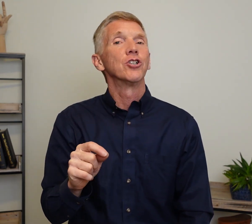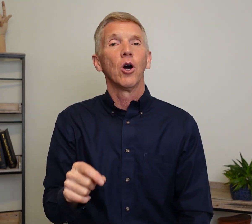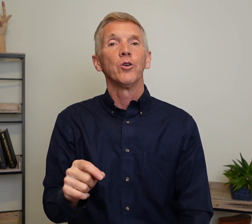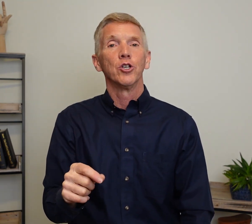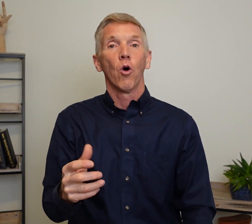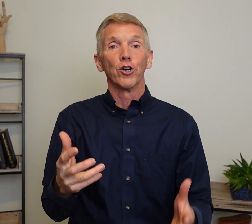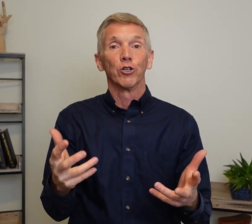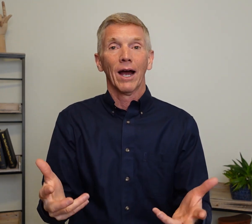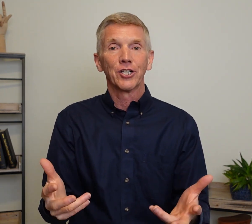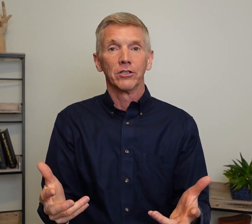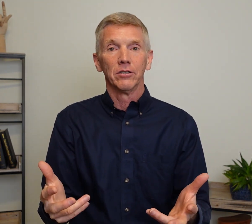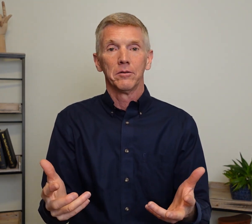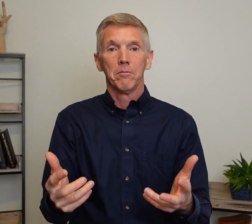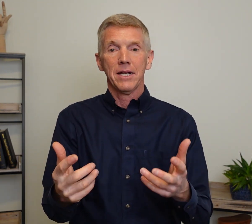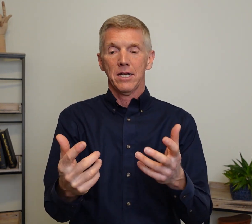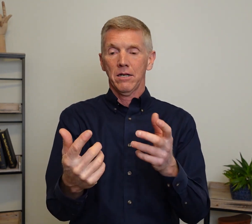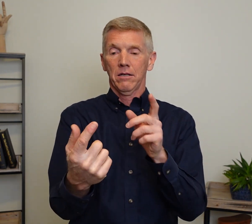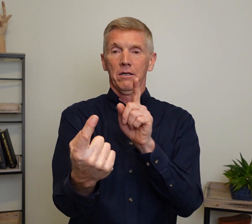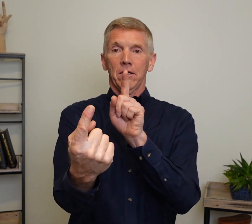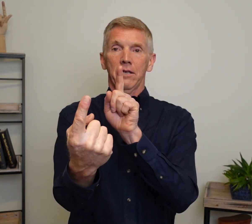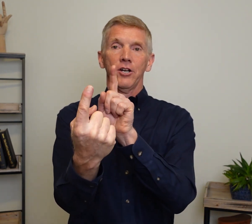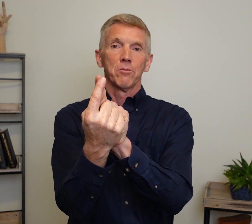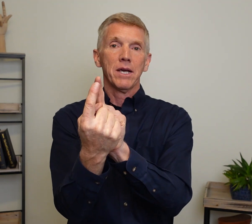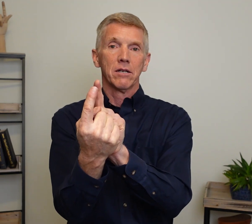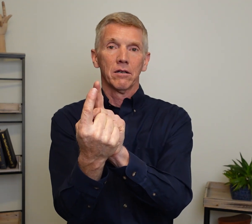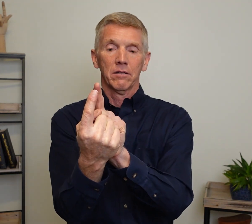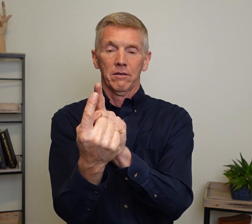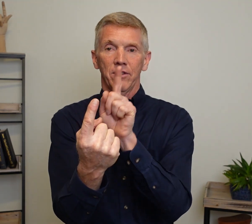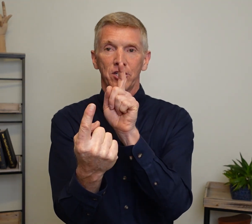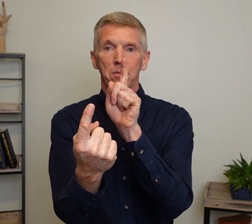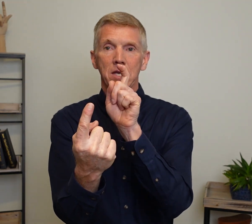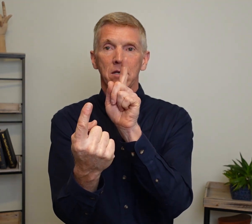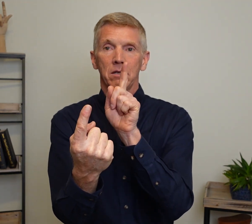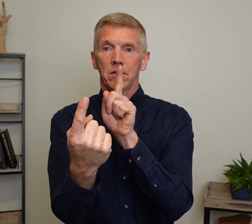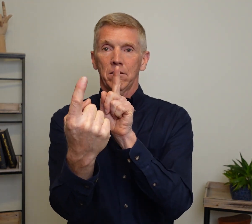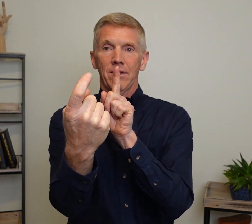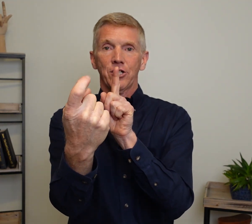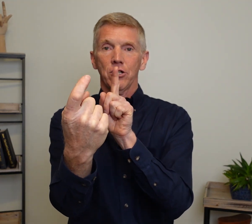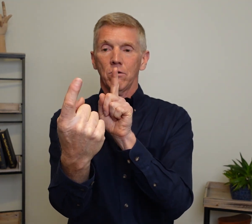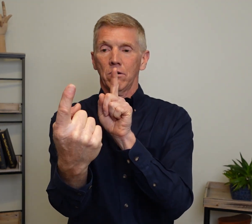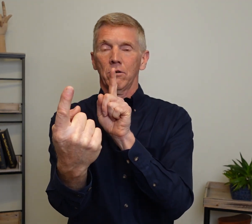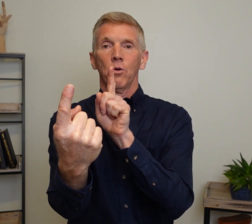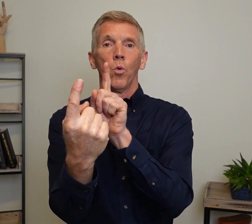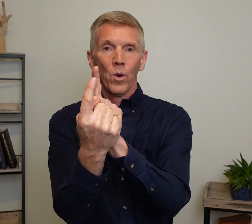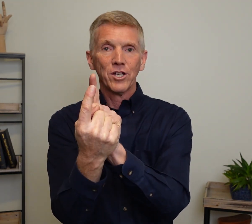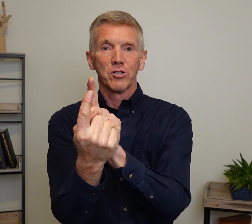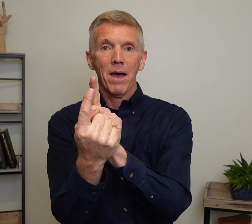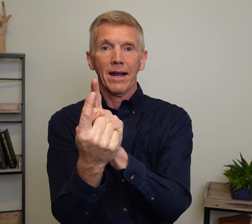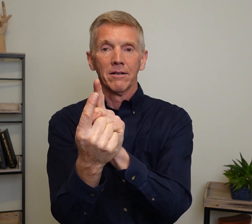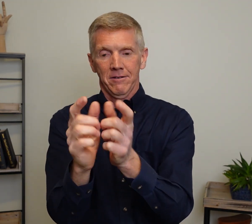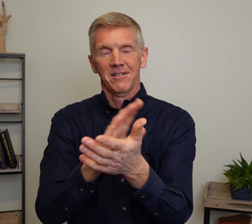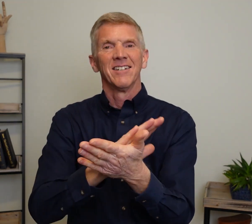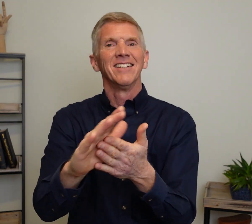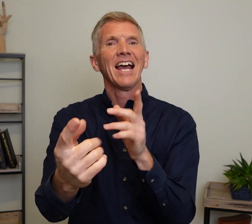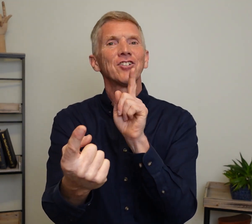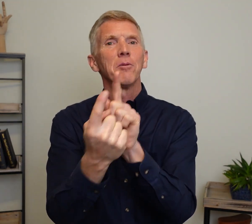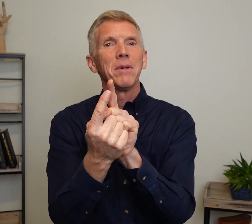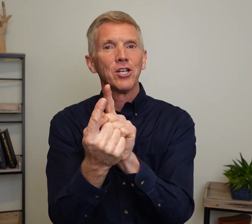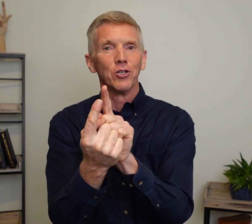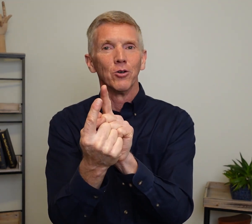show you are directional, meaning here's meet. This is me. That's you. We just met. Nice to meet you.